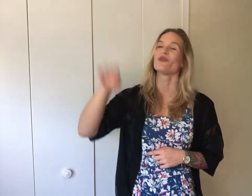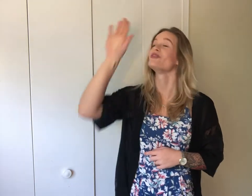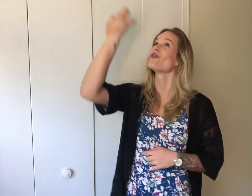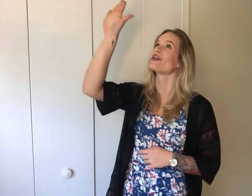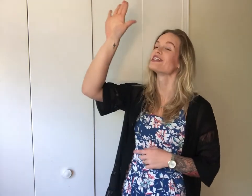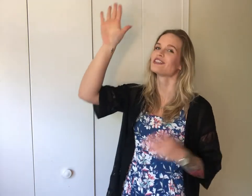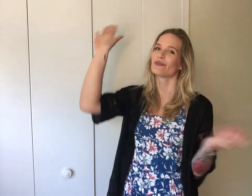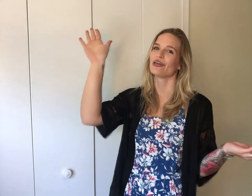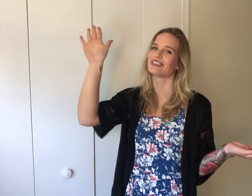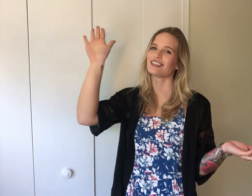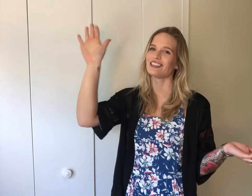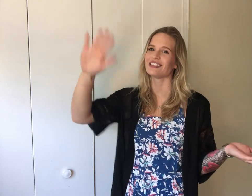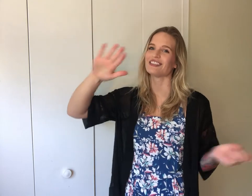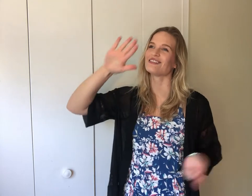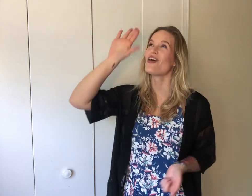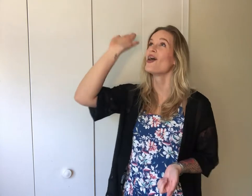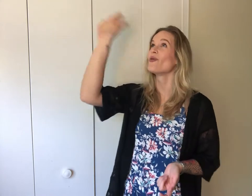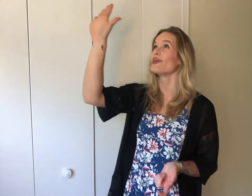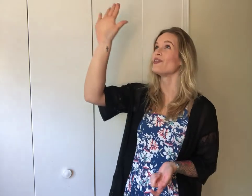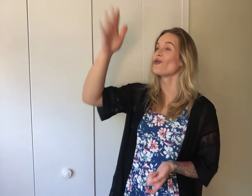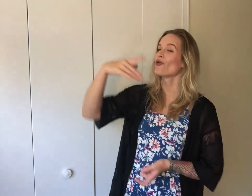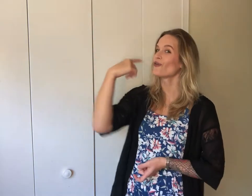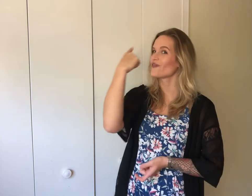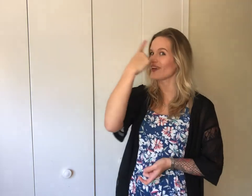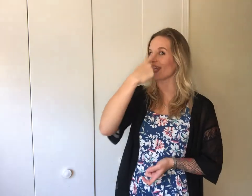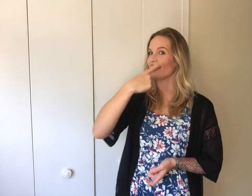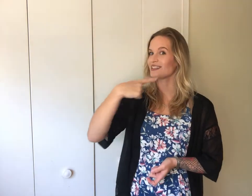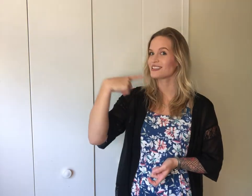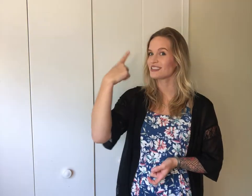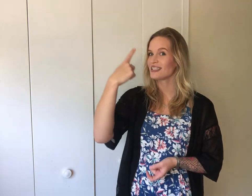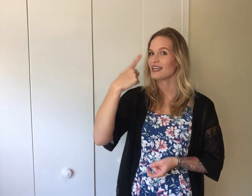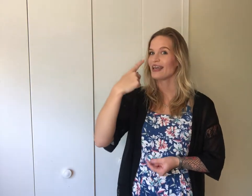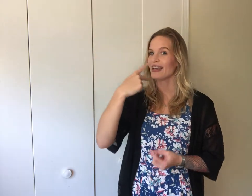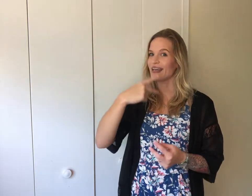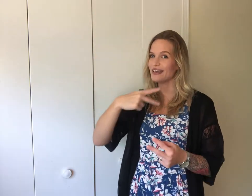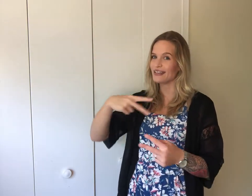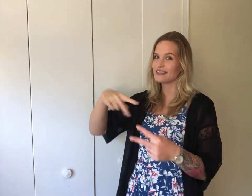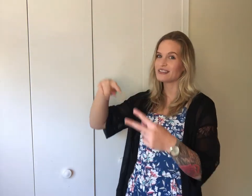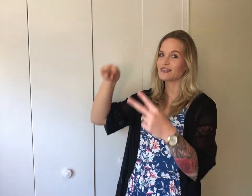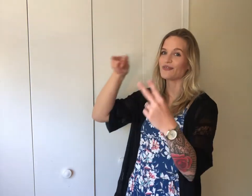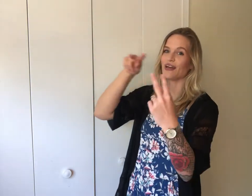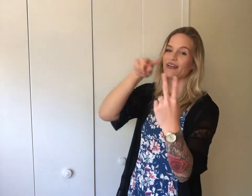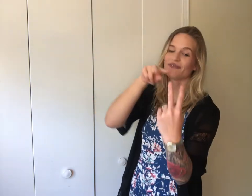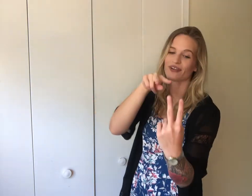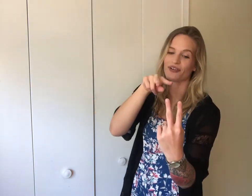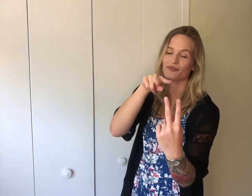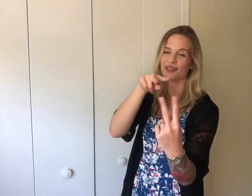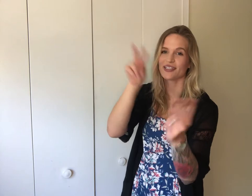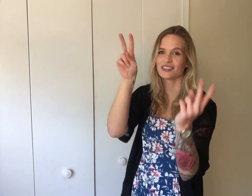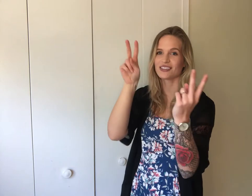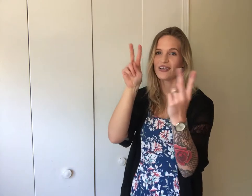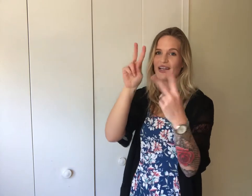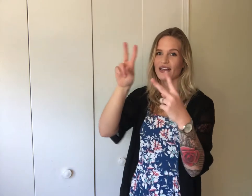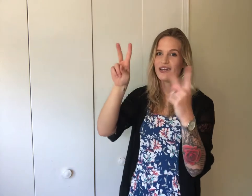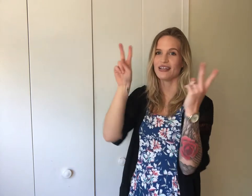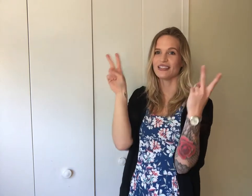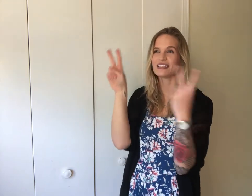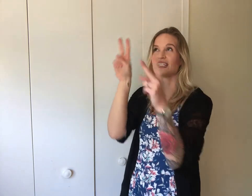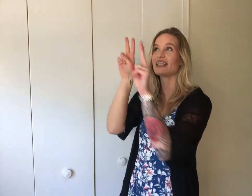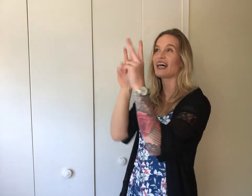well your, so point to Jesus, when your face is right in front of me. So then, these are like the